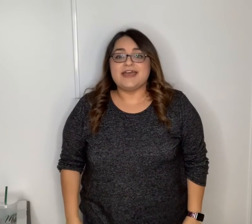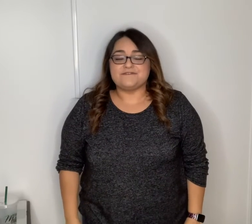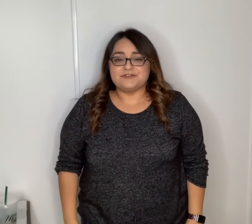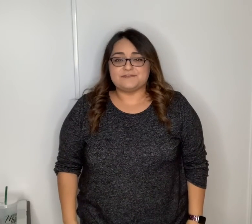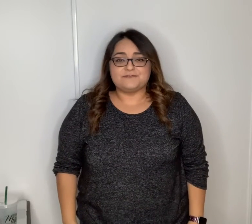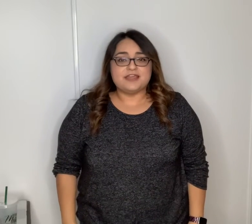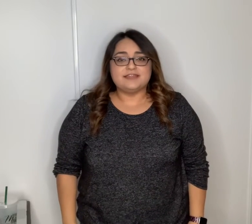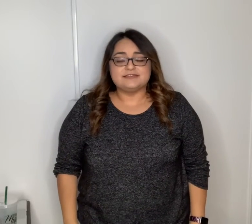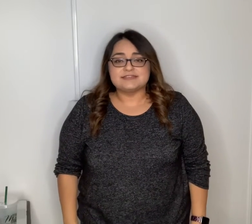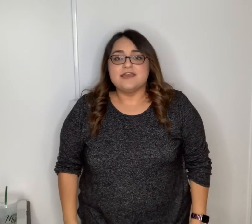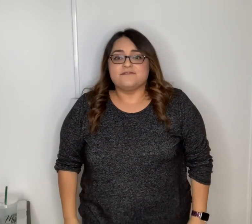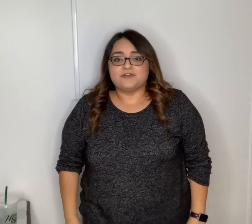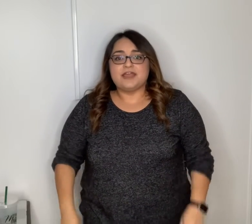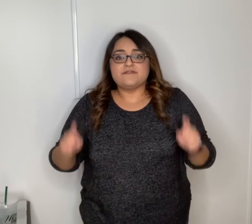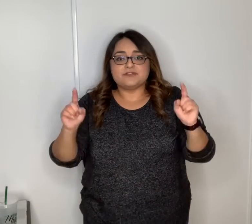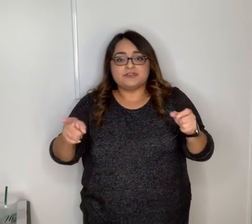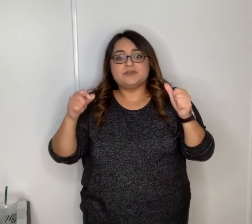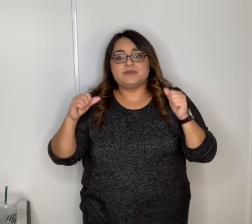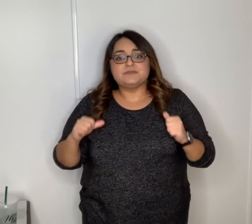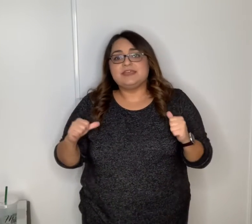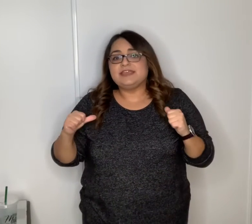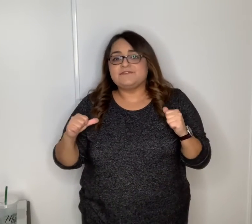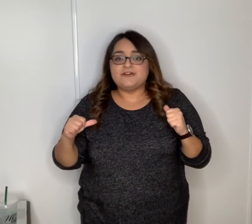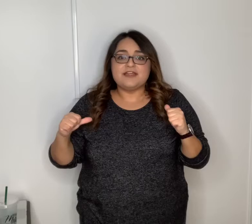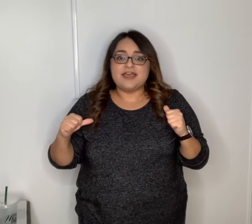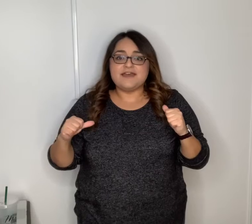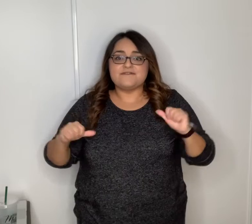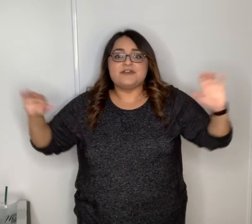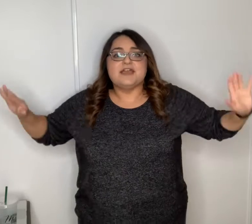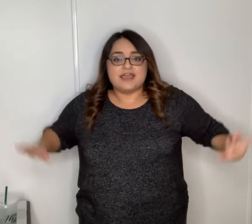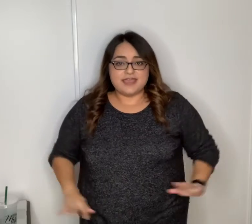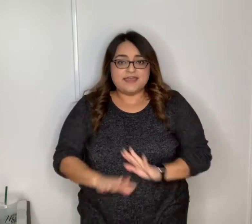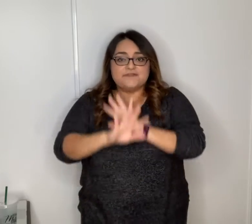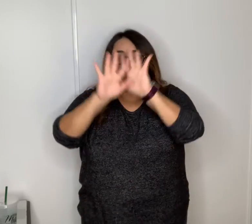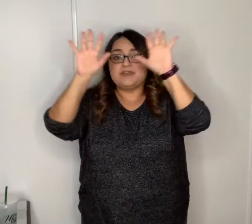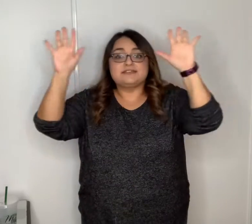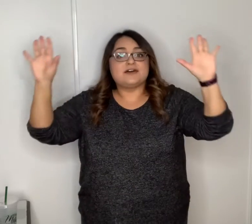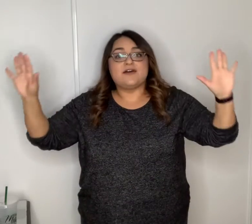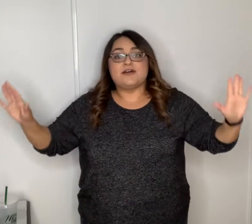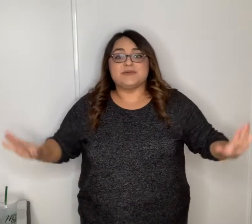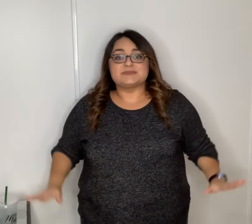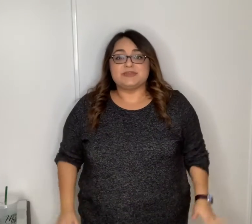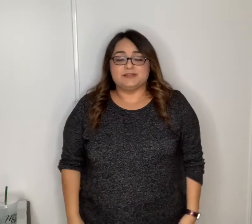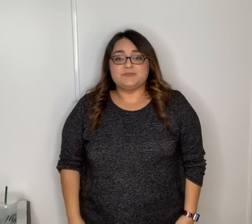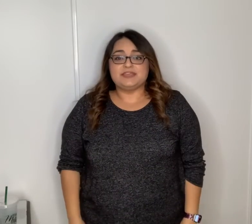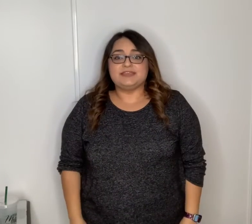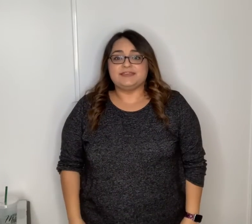friends forever you and me forever ever and always will be